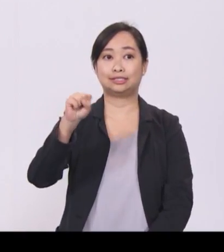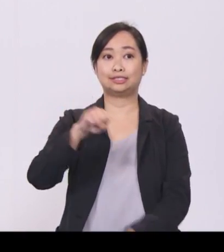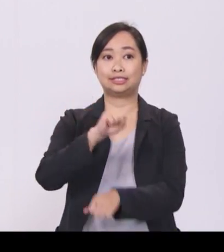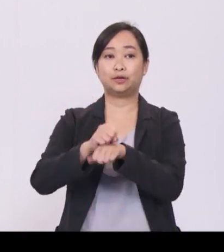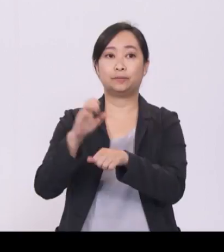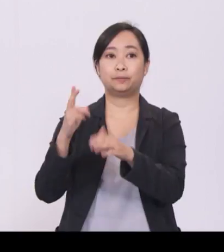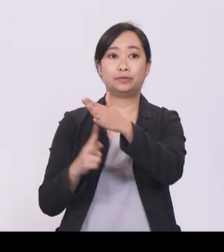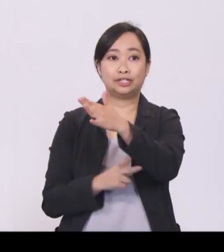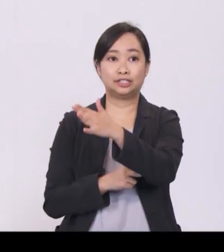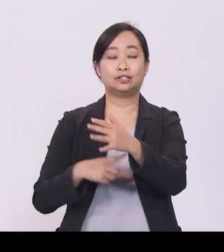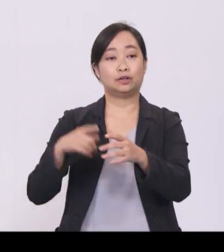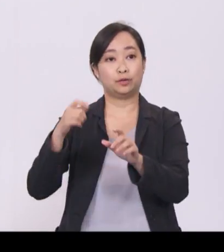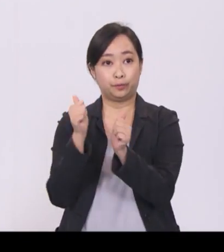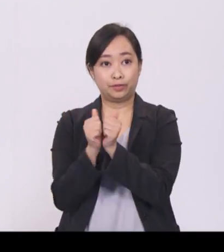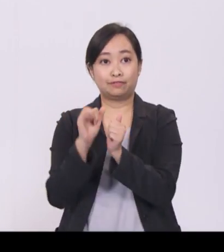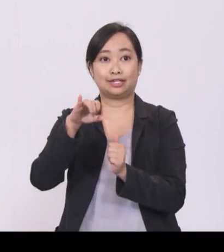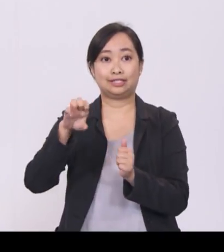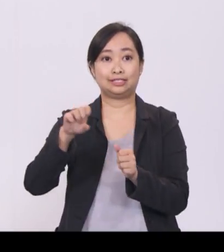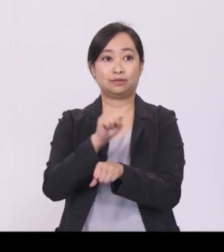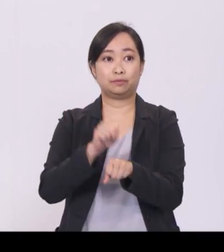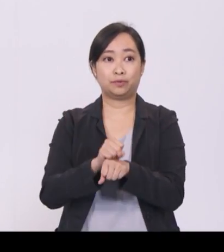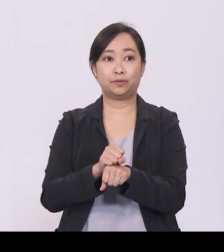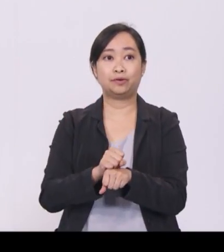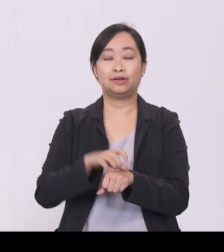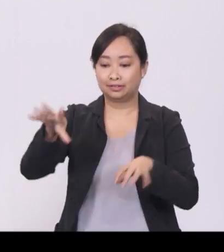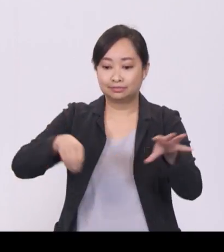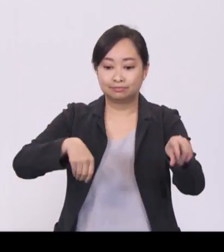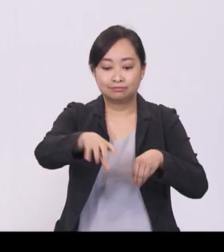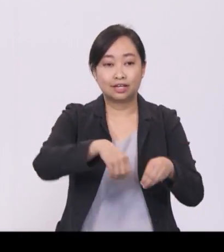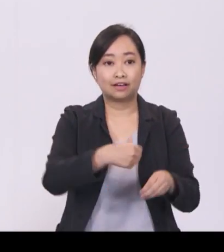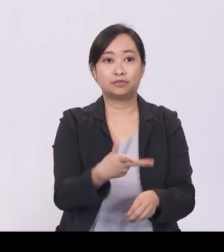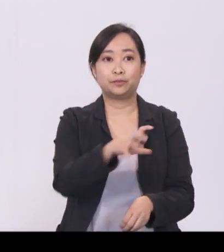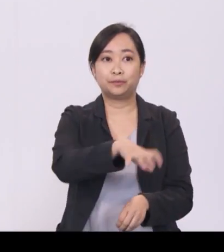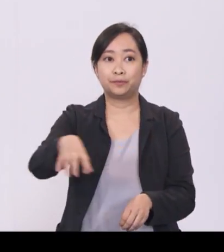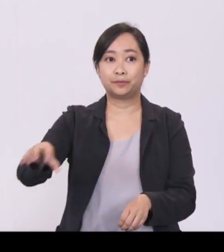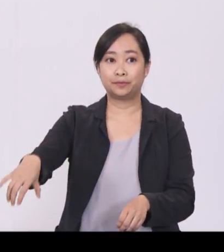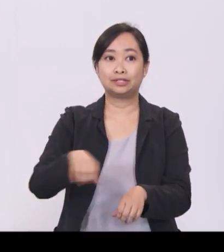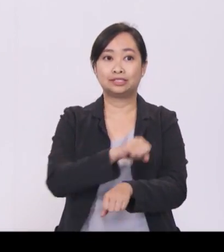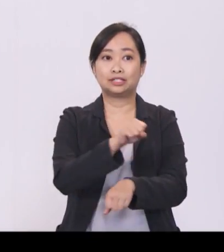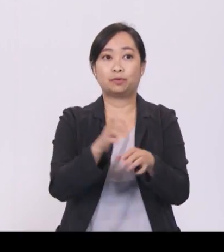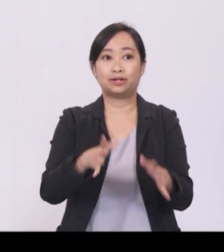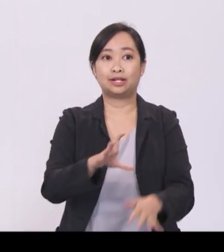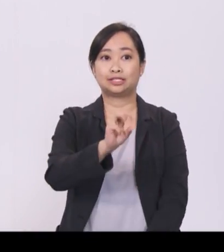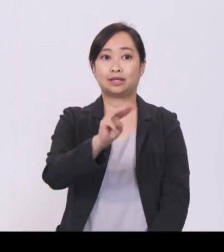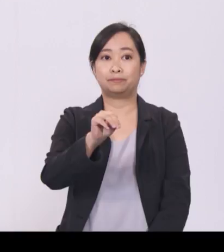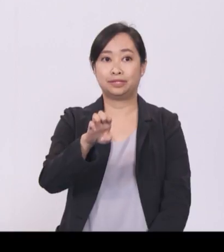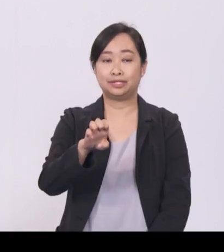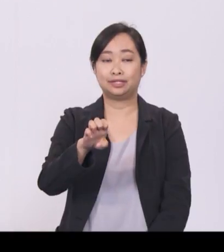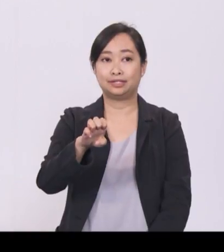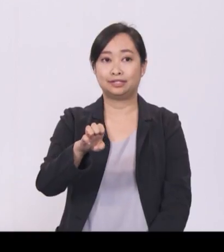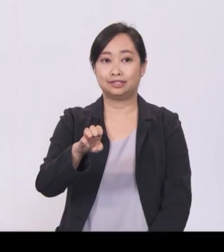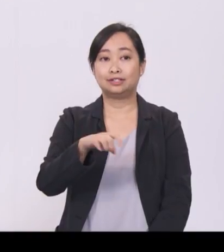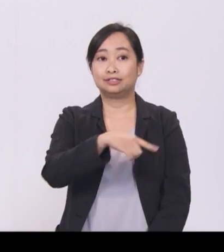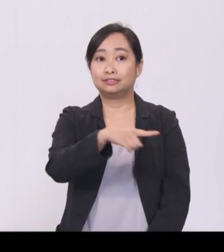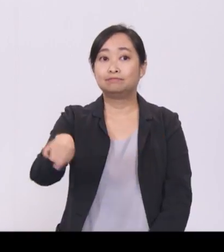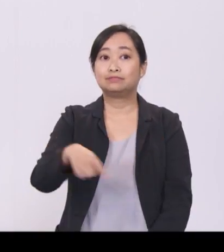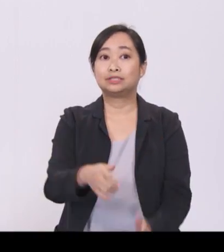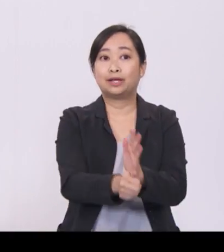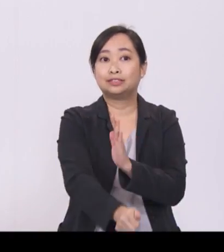a group of Singaporean SMEs specialising in industry 4.0 technology solutions to set up the Singapore Manufacturing